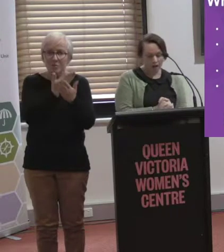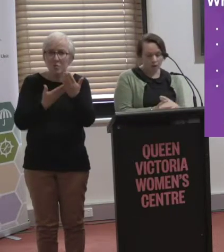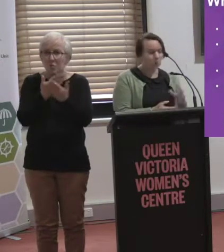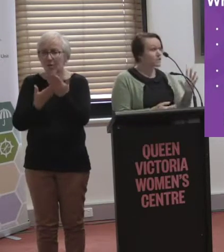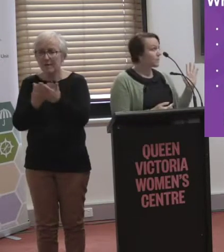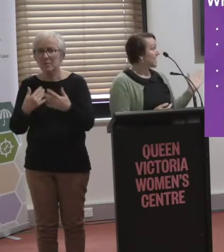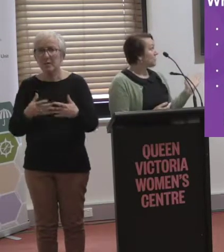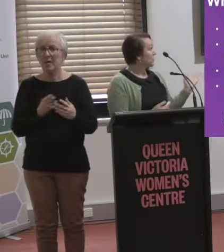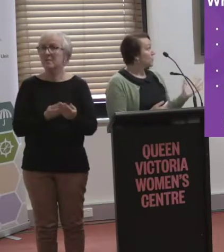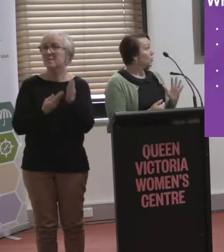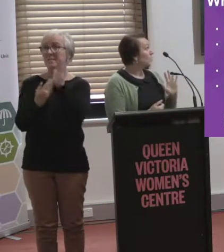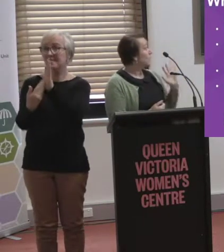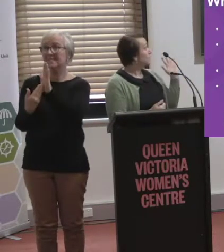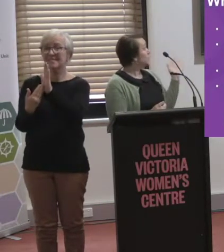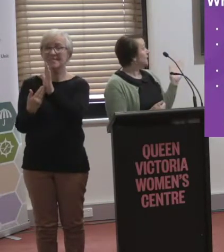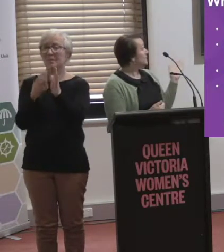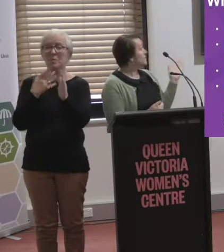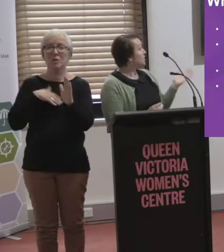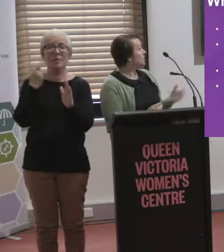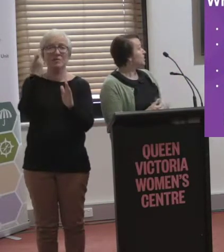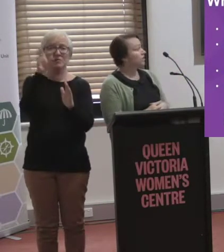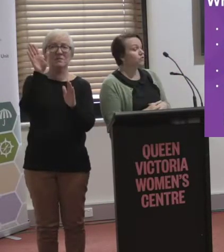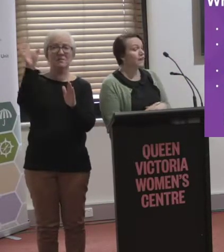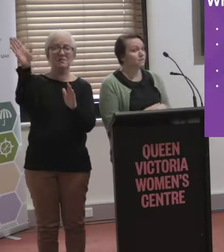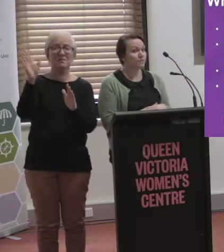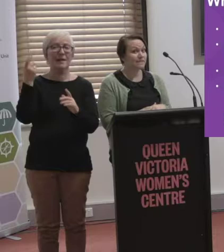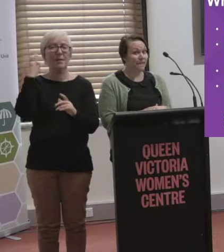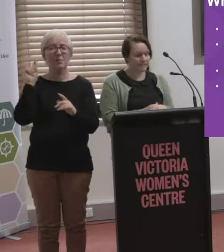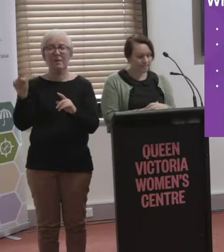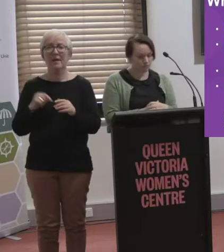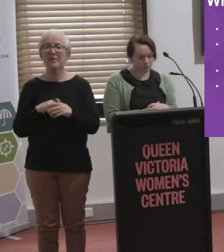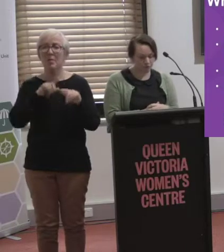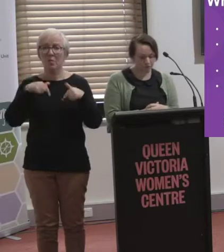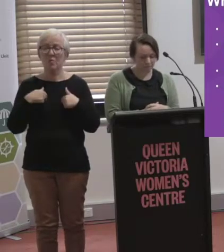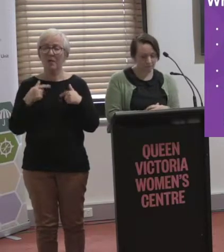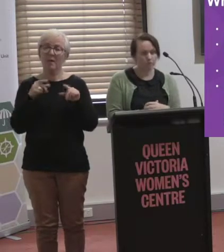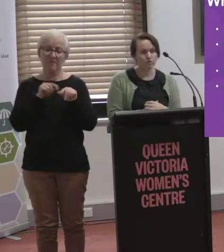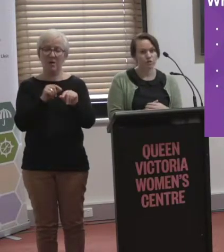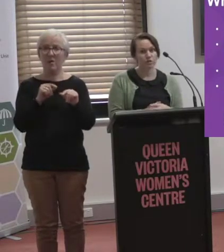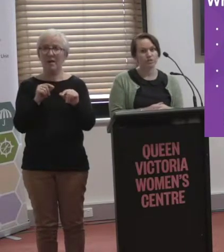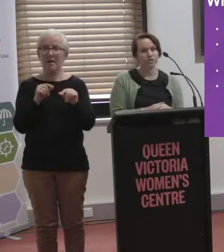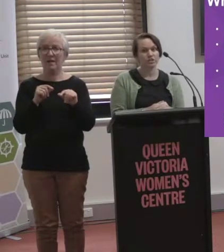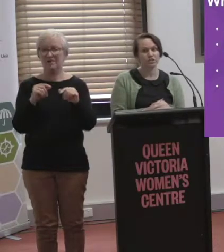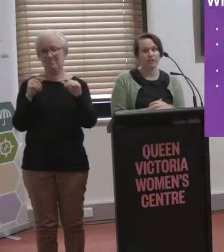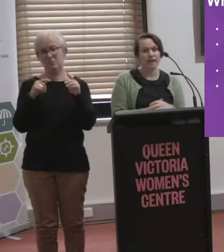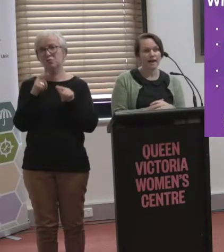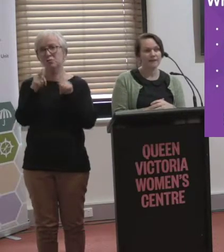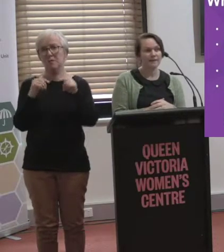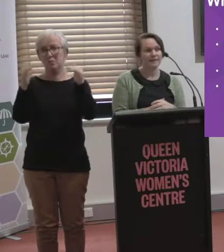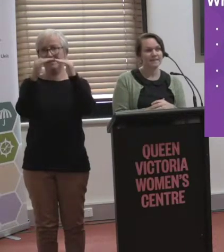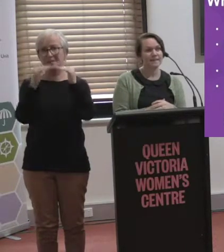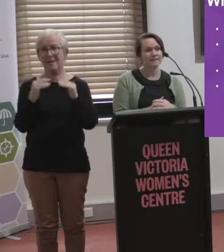whilst we are doing a report and we're doing a submission to the Transport Standards Review, we also want to